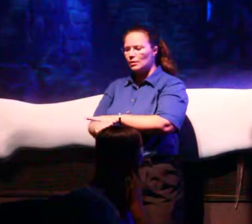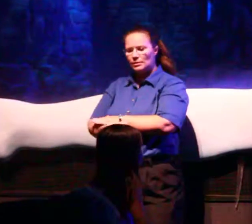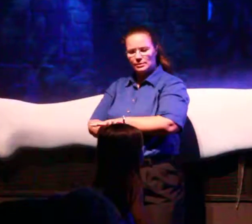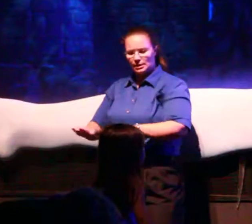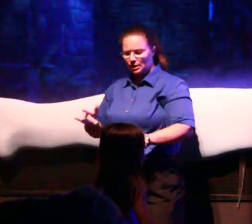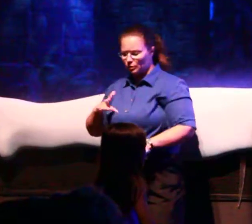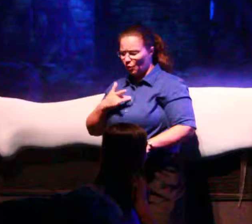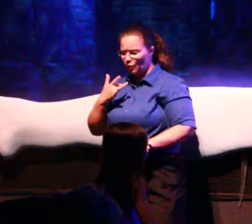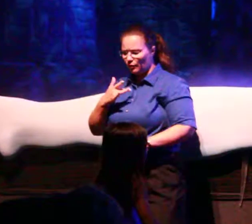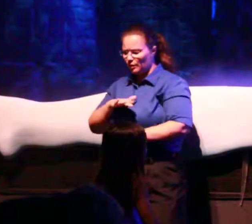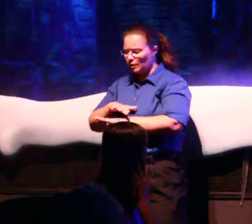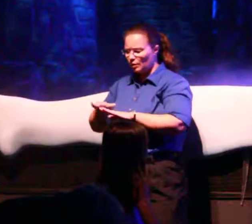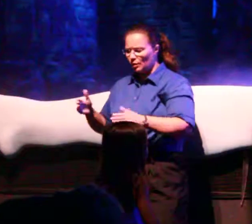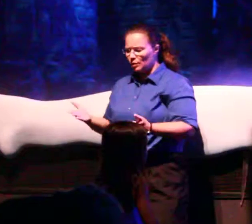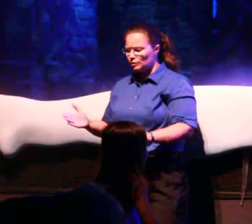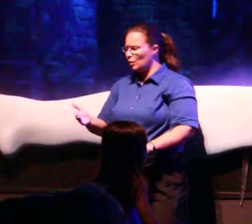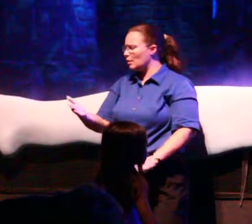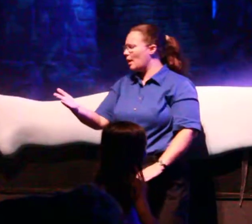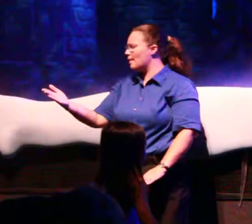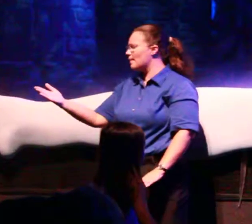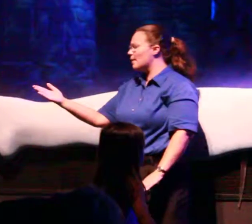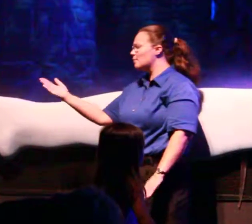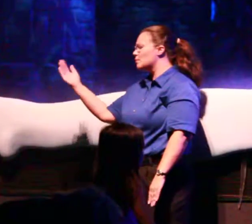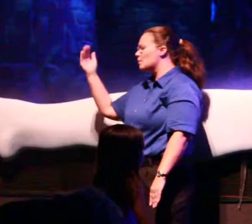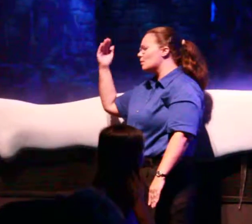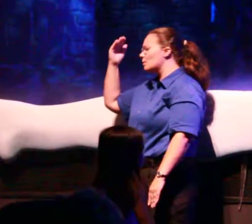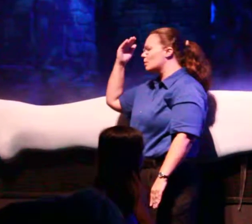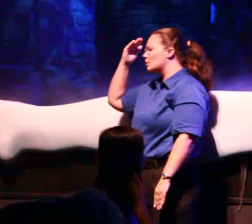Conceal, don't feel, don't let them know.